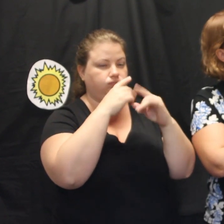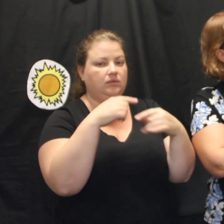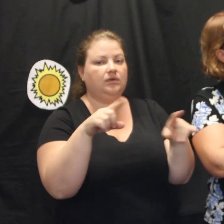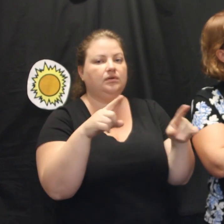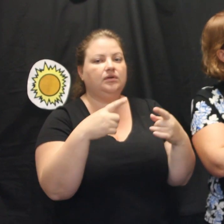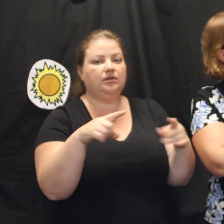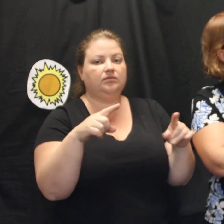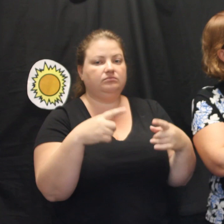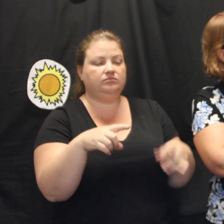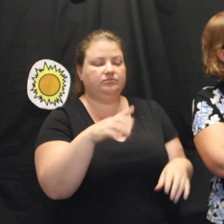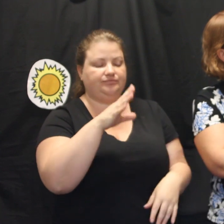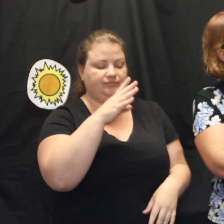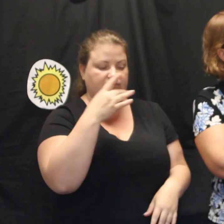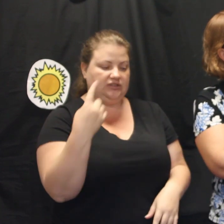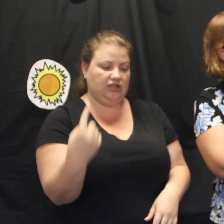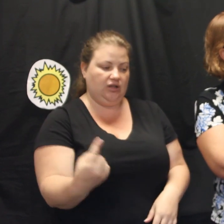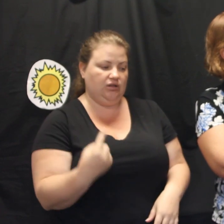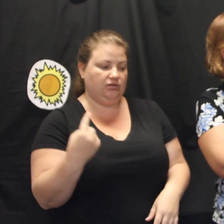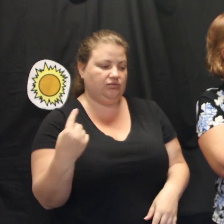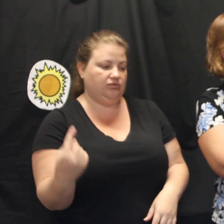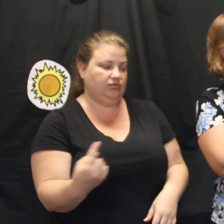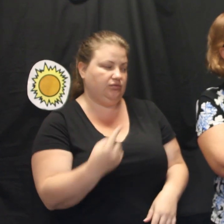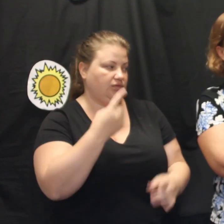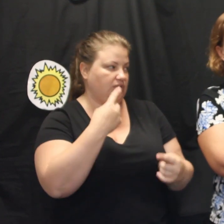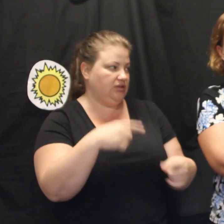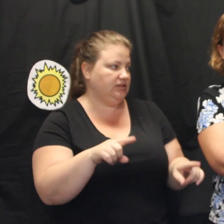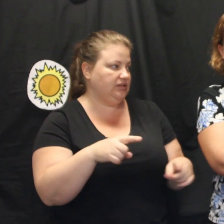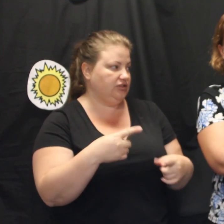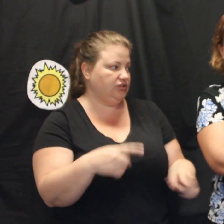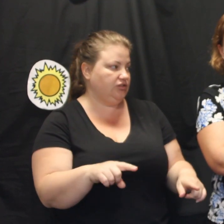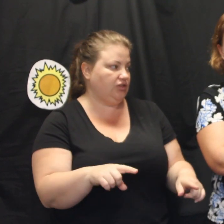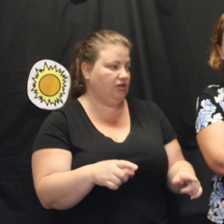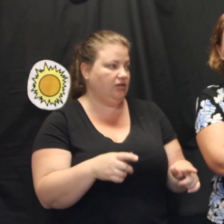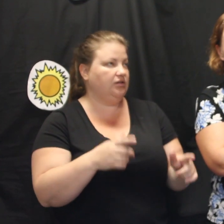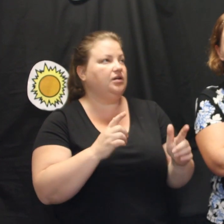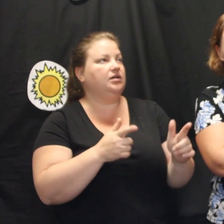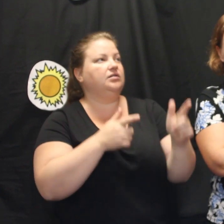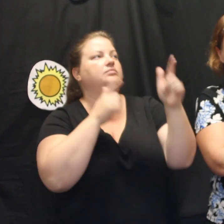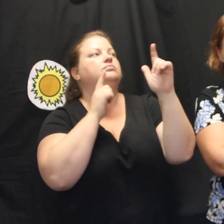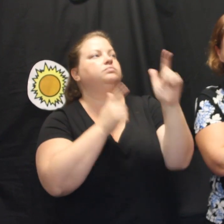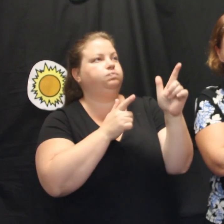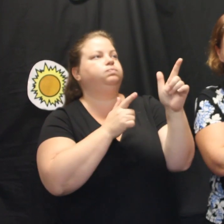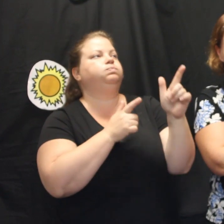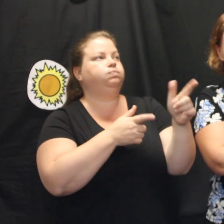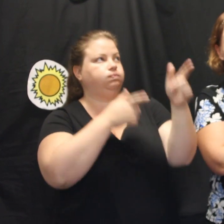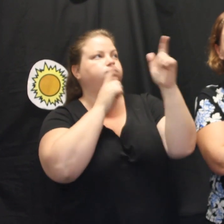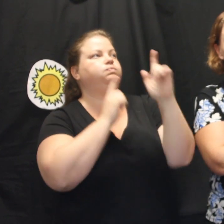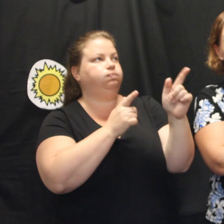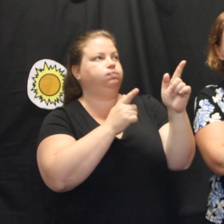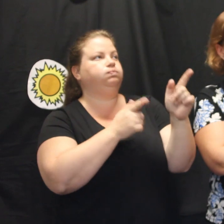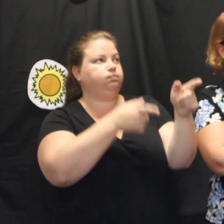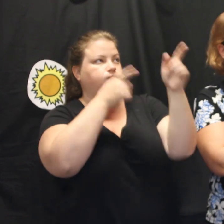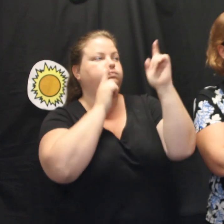Then guns fire at the sky once, twice, three times.